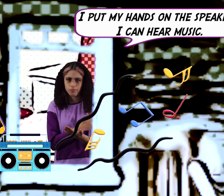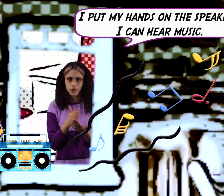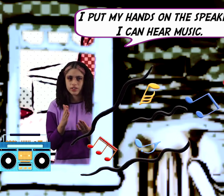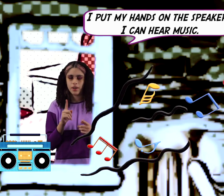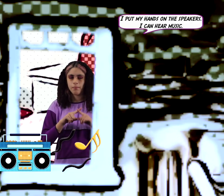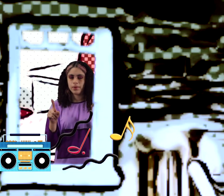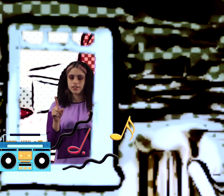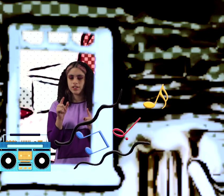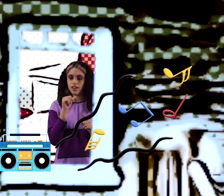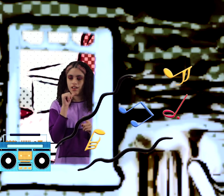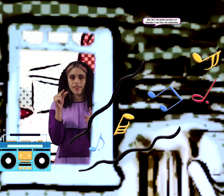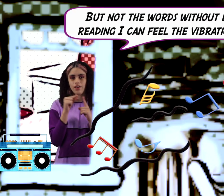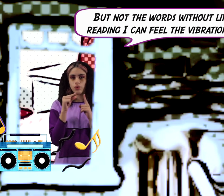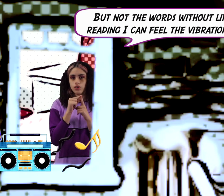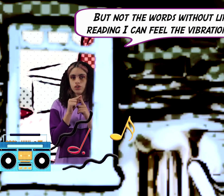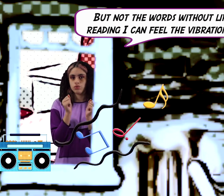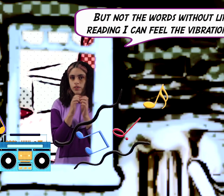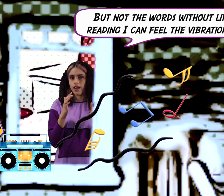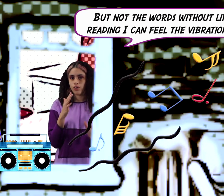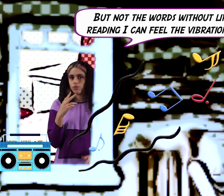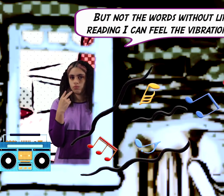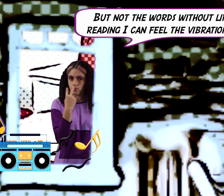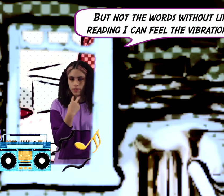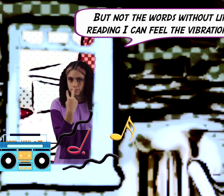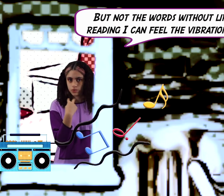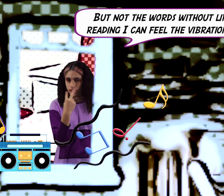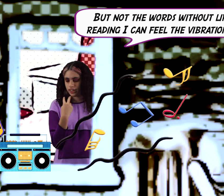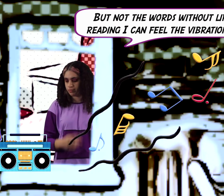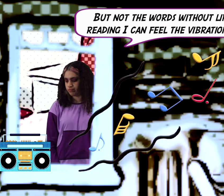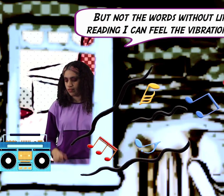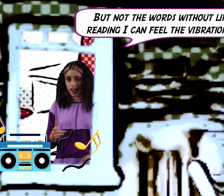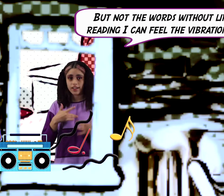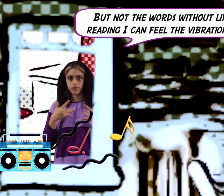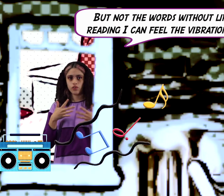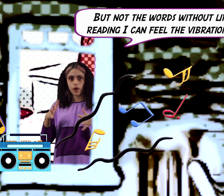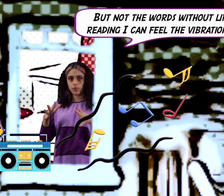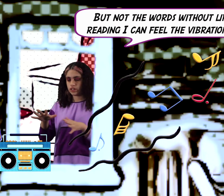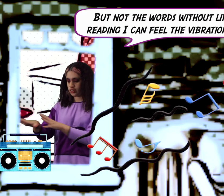the music but not the words without lips reading i can feel vibrations